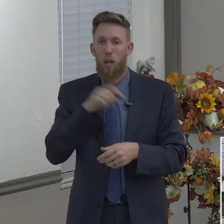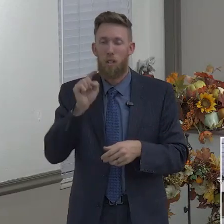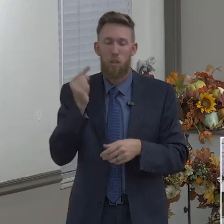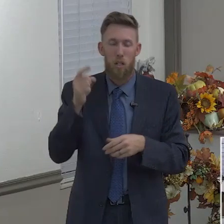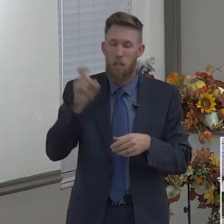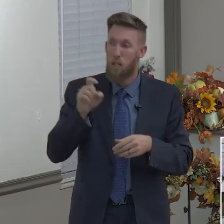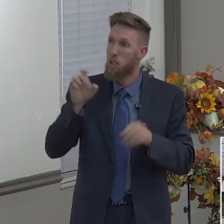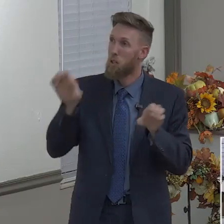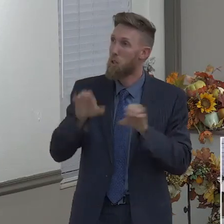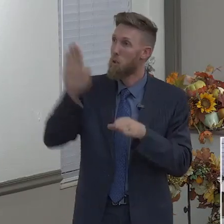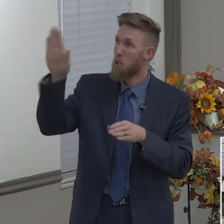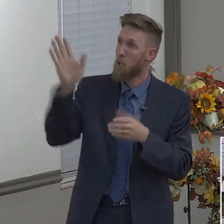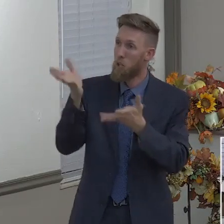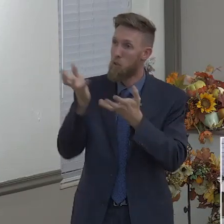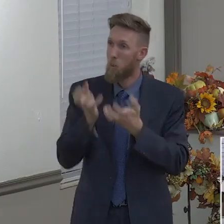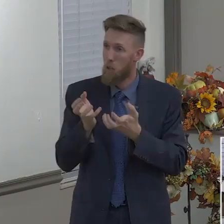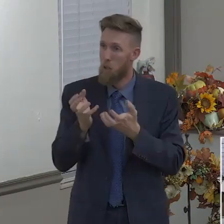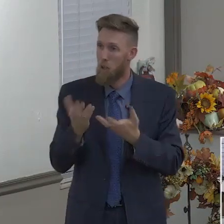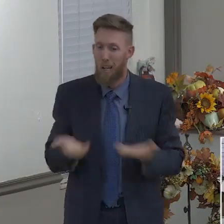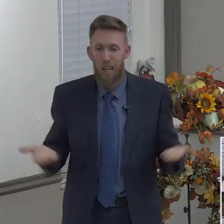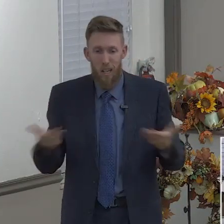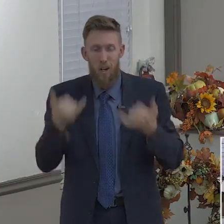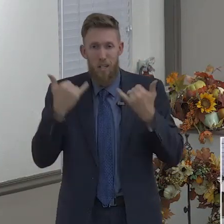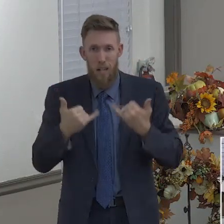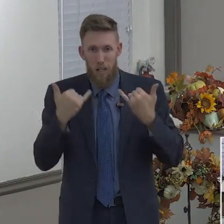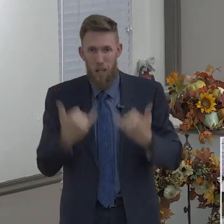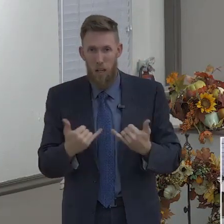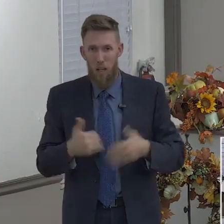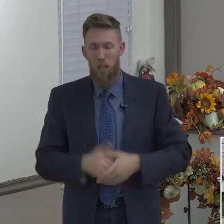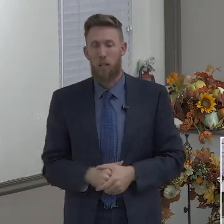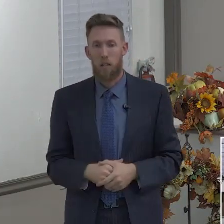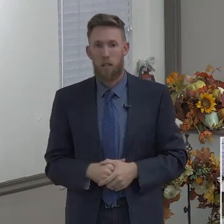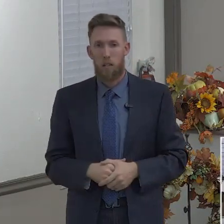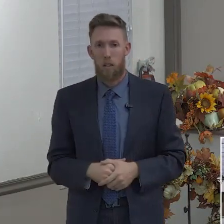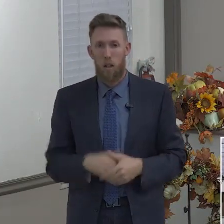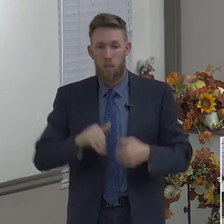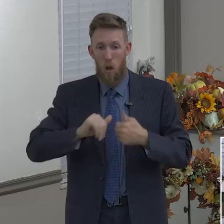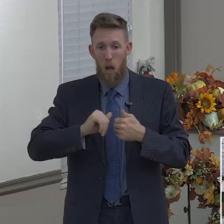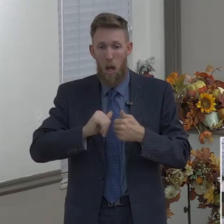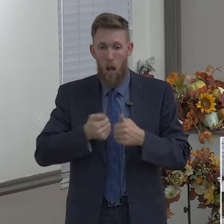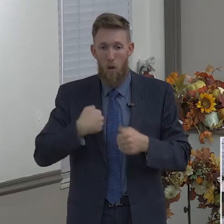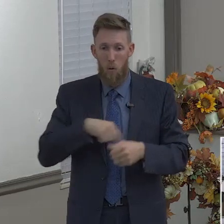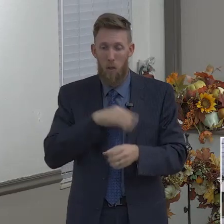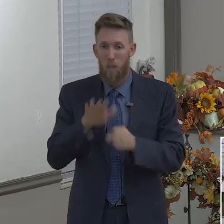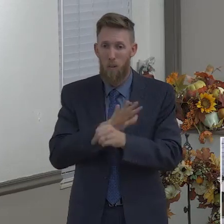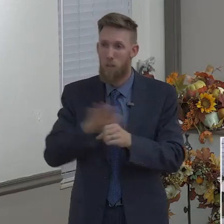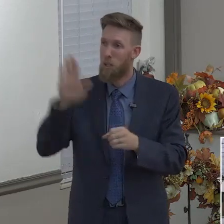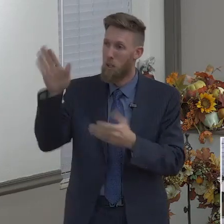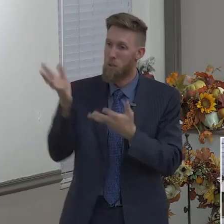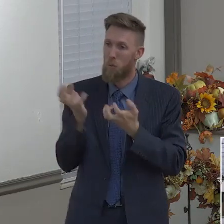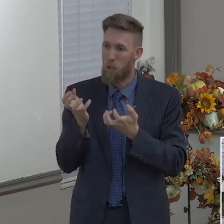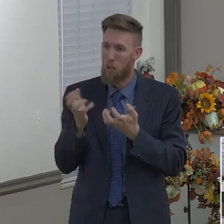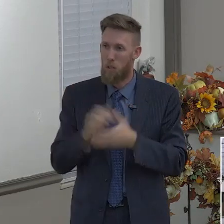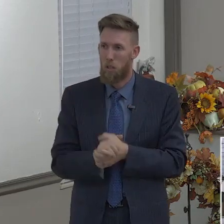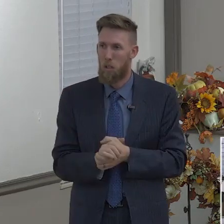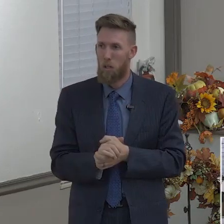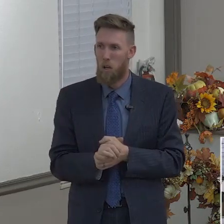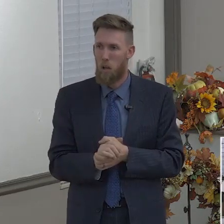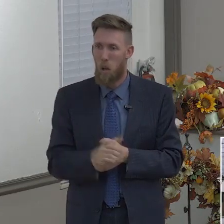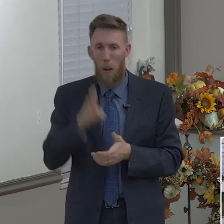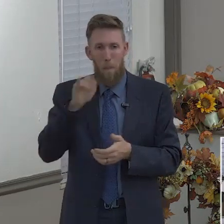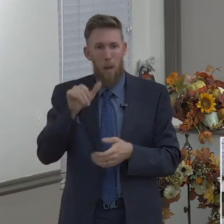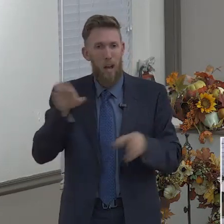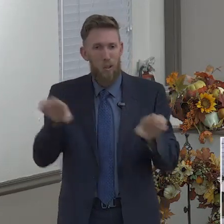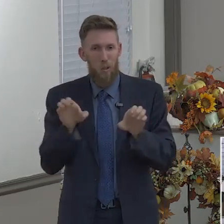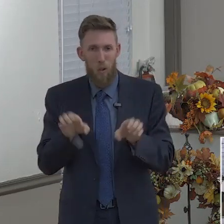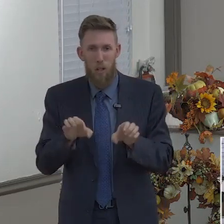for us today. So how can we fulfill the will of God for our lives? By doing what God wants us to do, what we know God wants us to do today. Too many